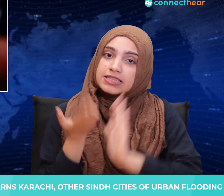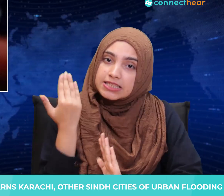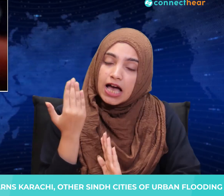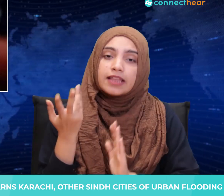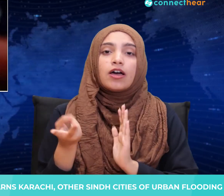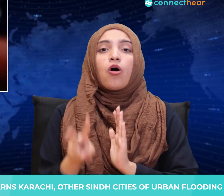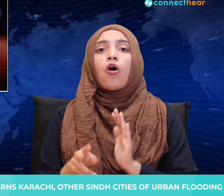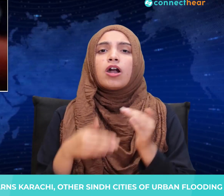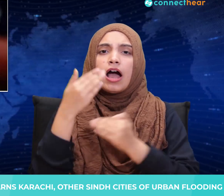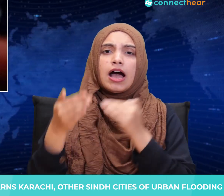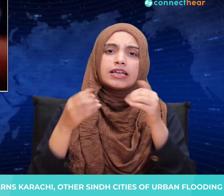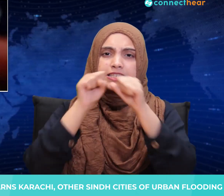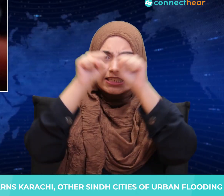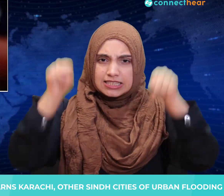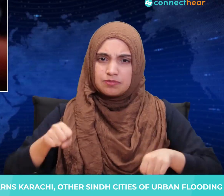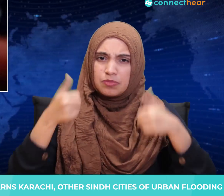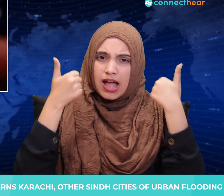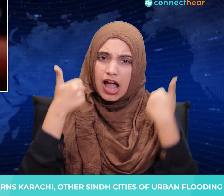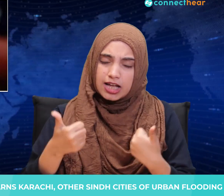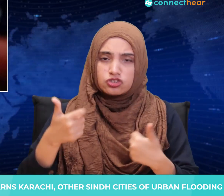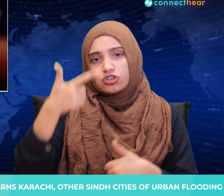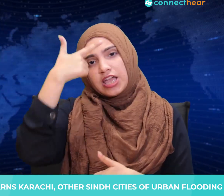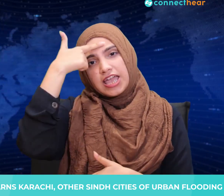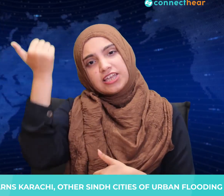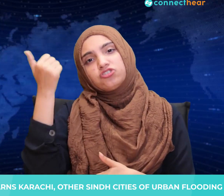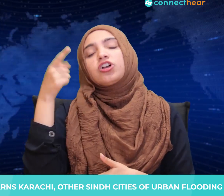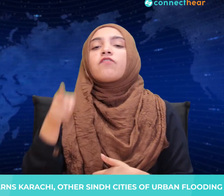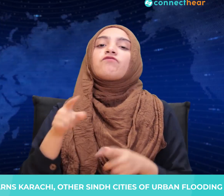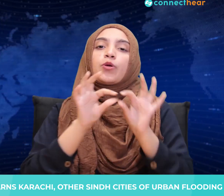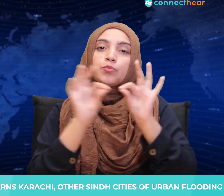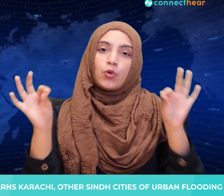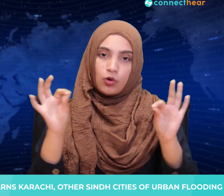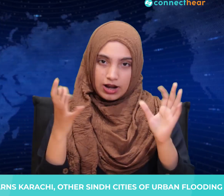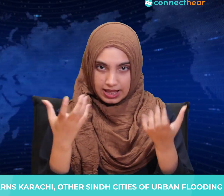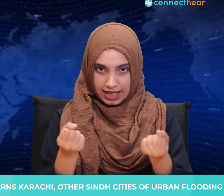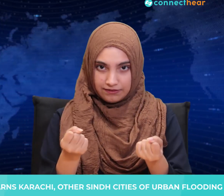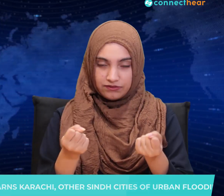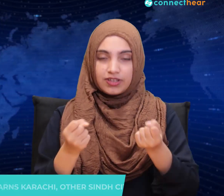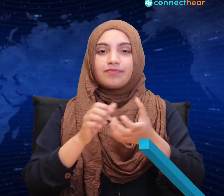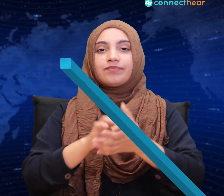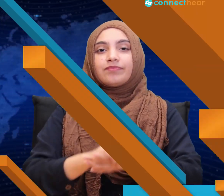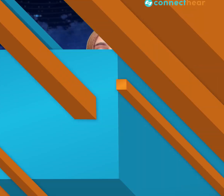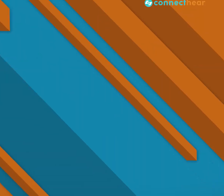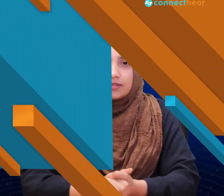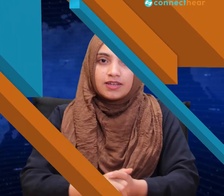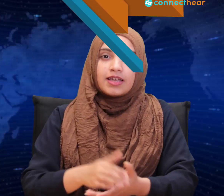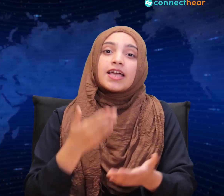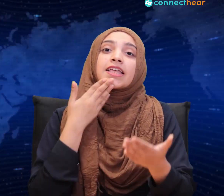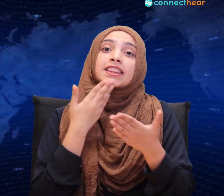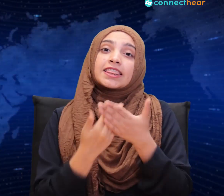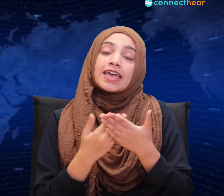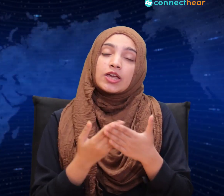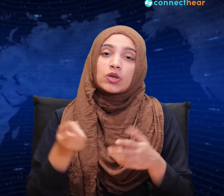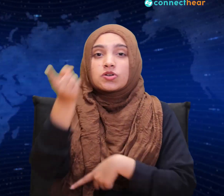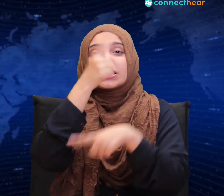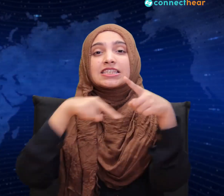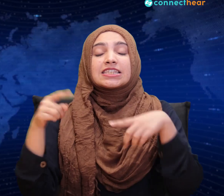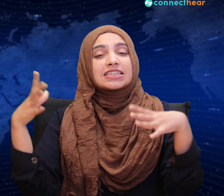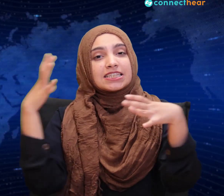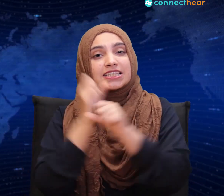high-quality execution, inshallah, the Minister added. Thank you to all the deaf and